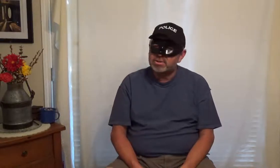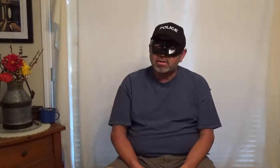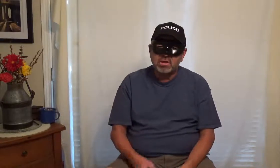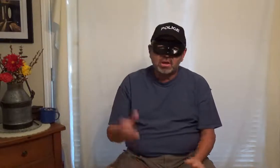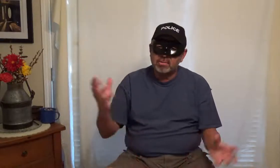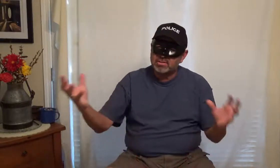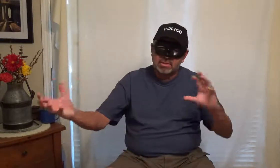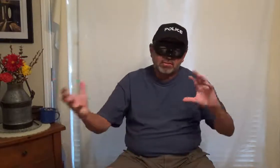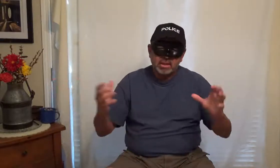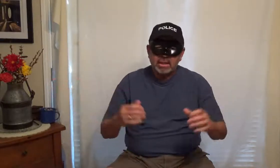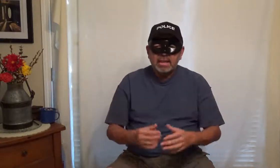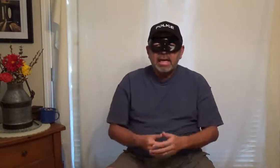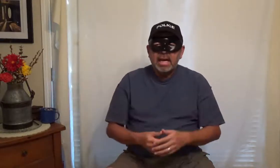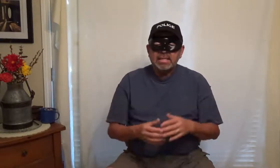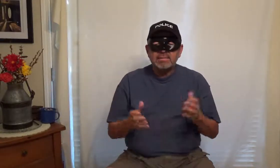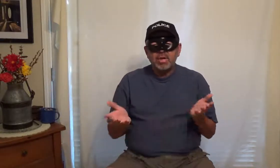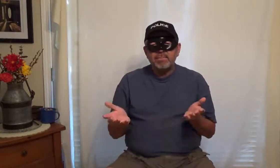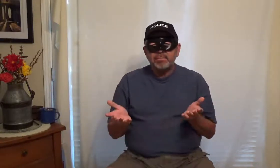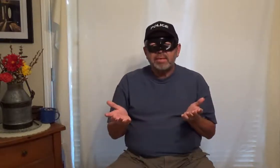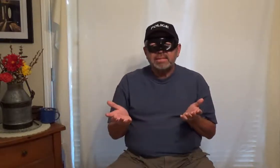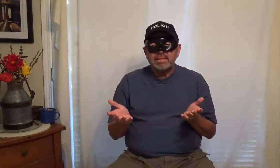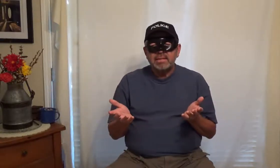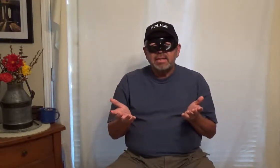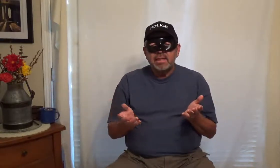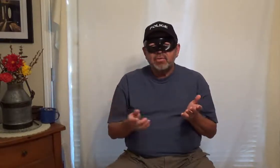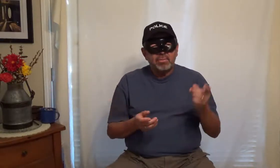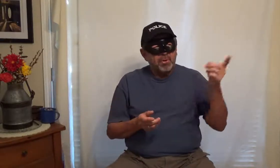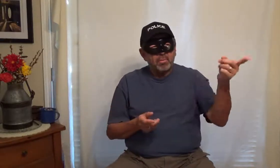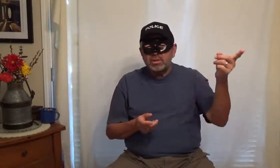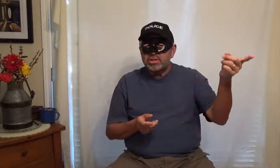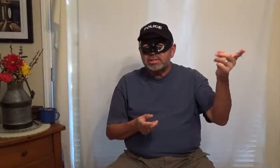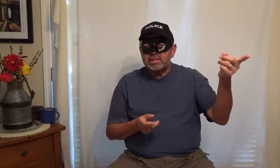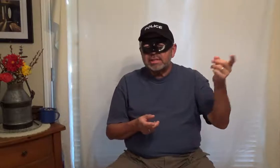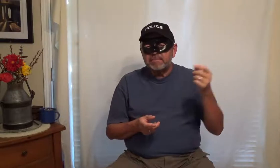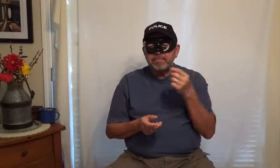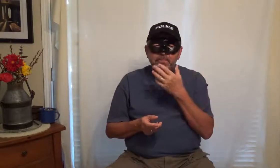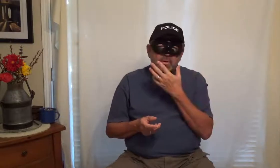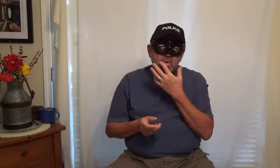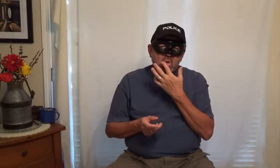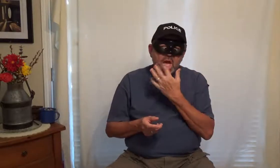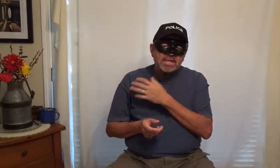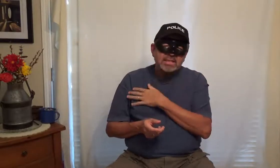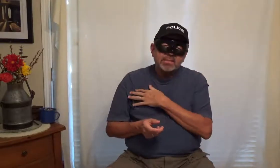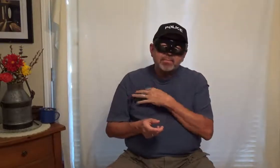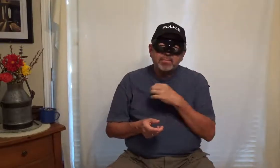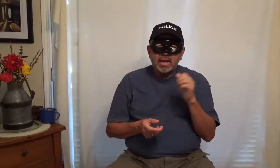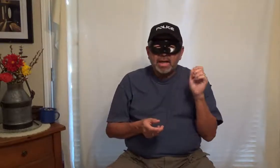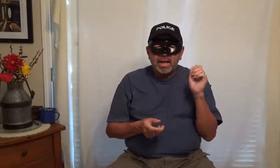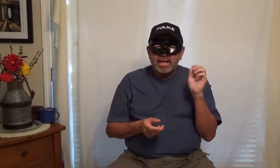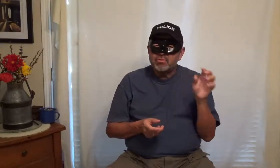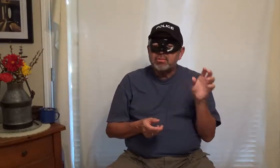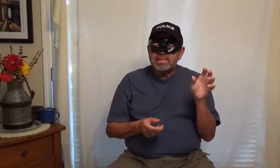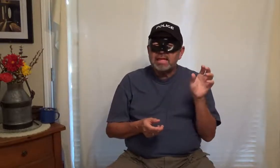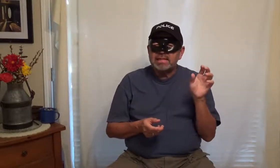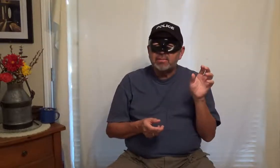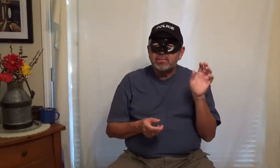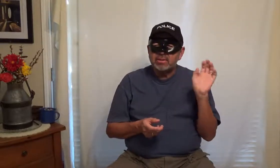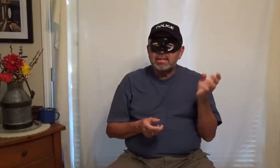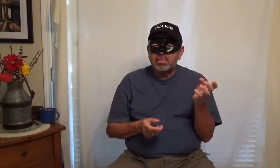start talking about stuff I said well I said you know the part we're gonna check tonight I said I had a dream last night that we pulled into that